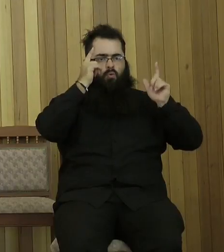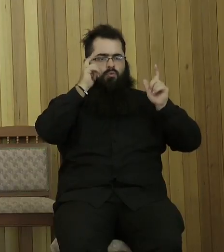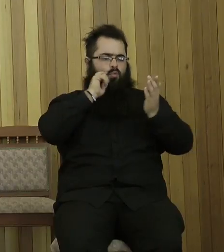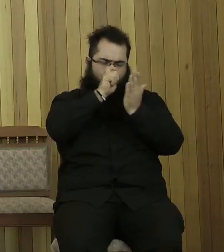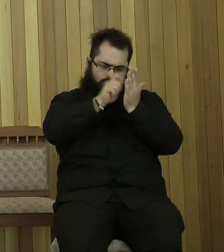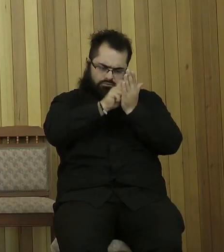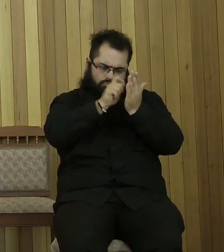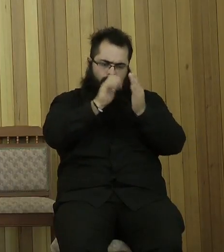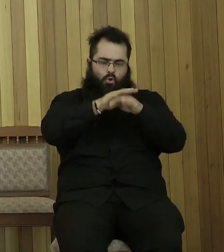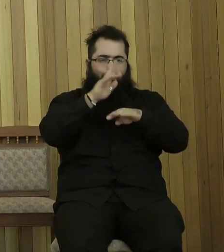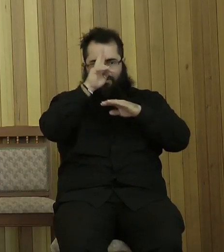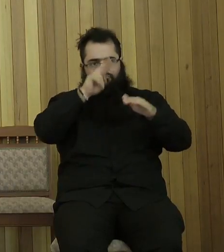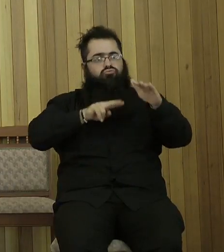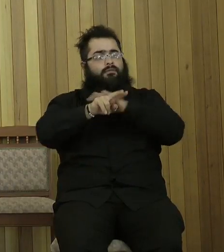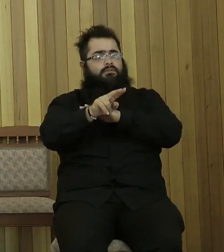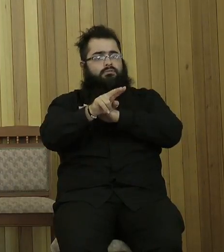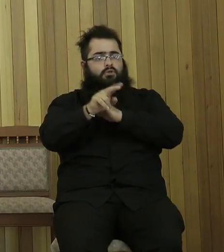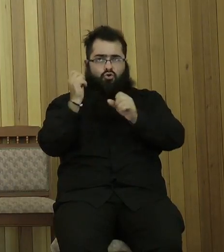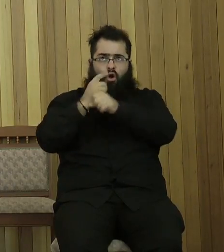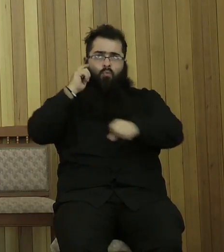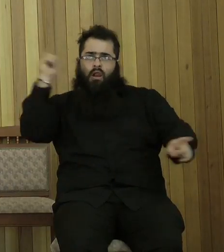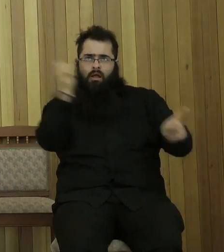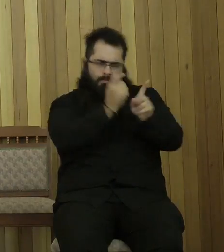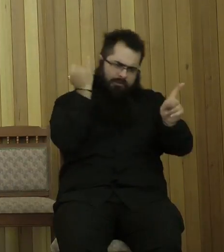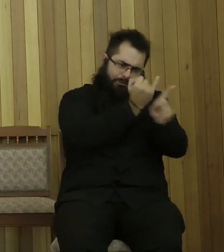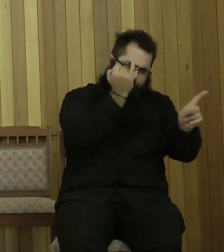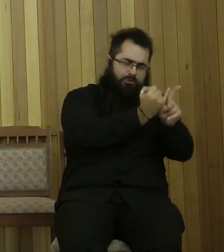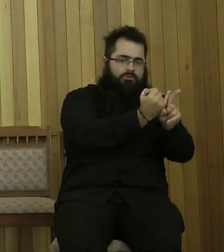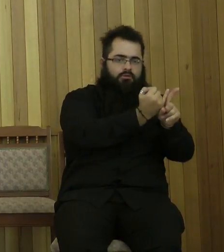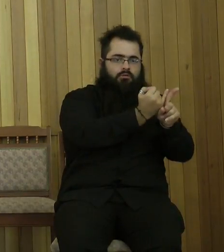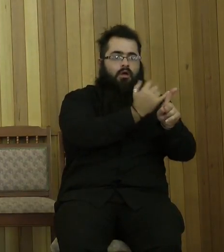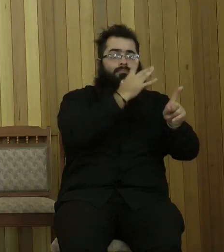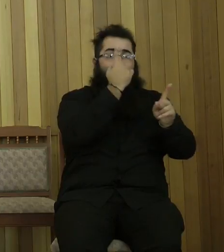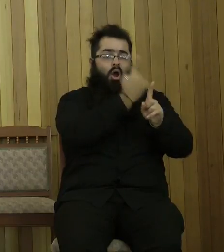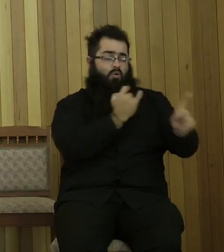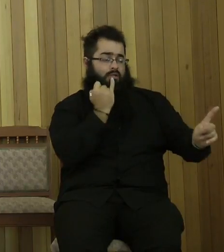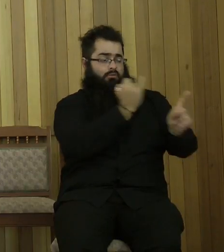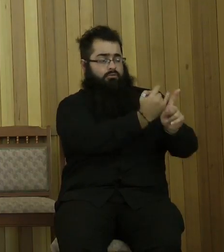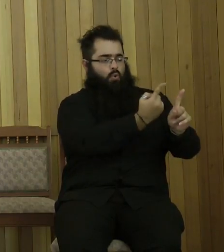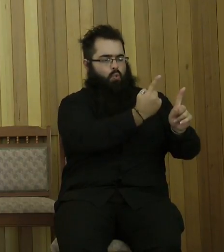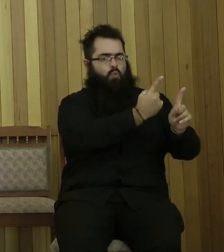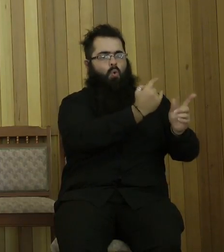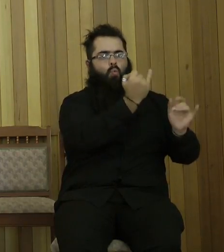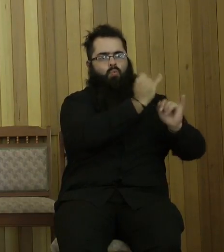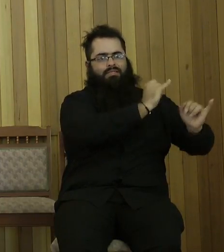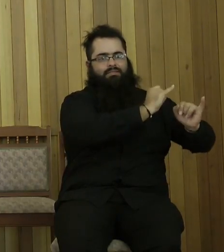God's actions are on behalf of His people at the end of time. It is a day of salvation for His people,